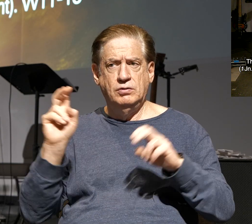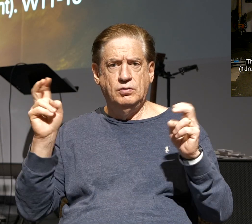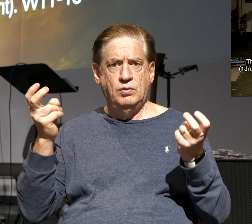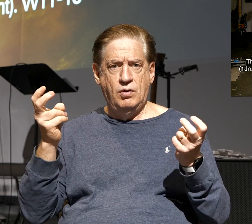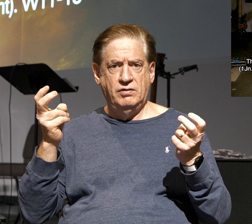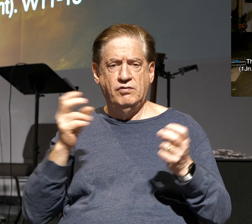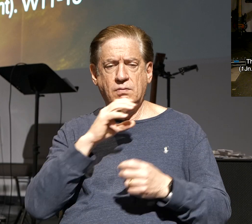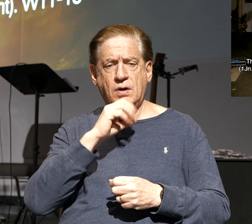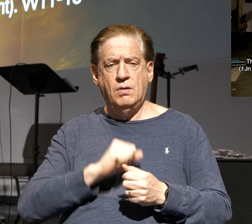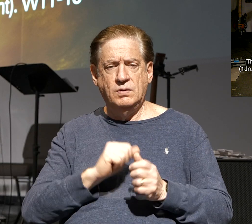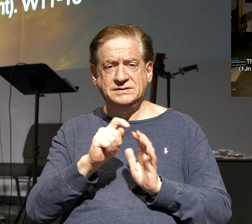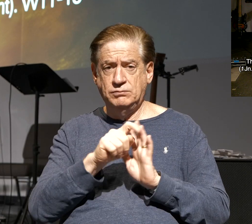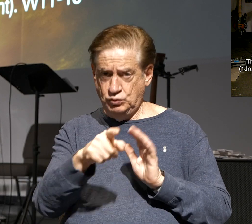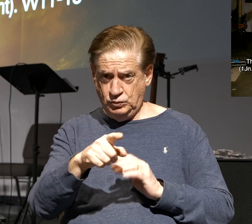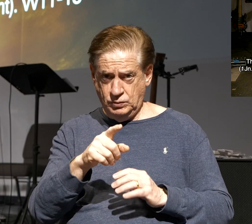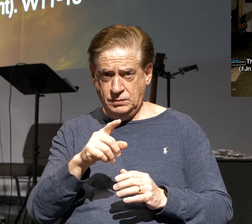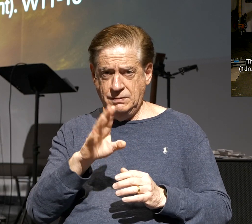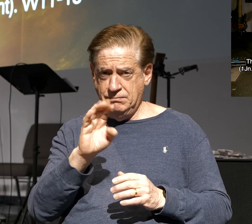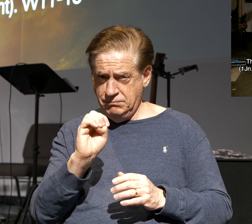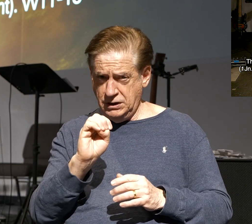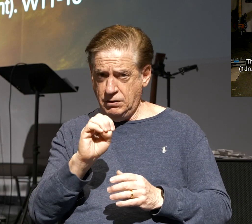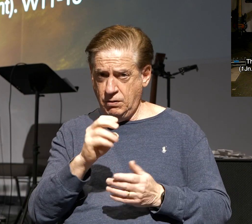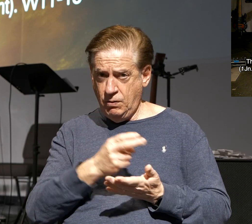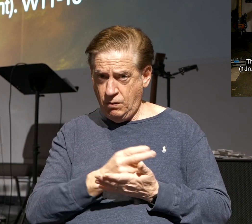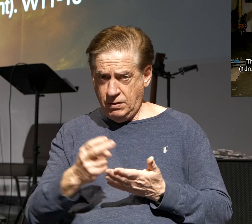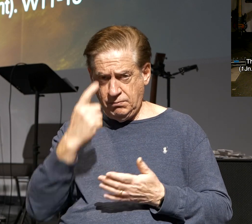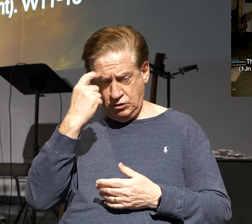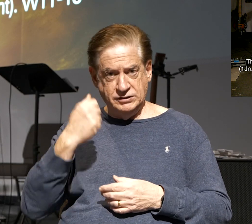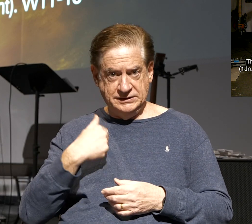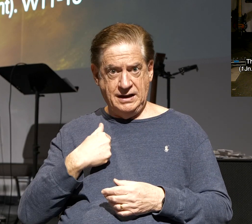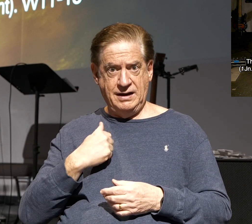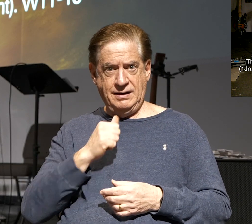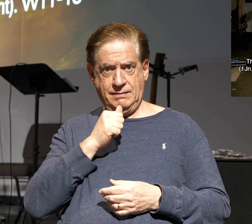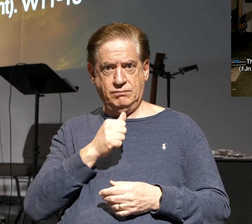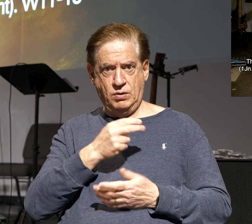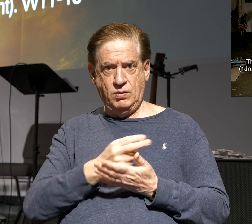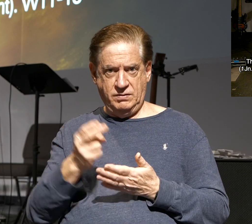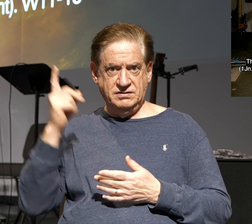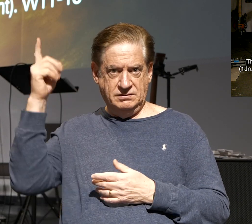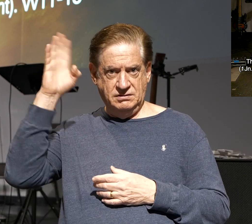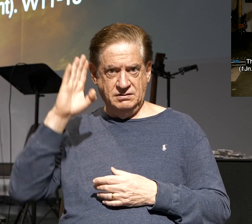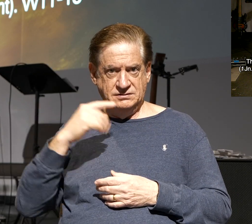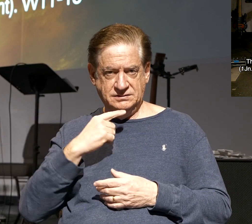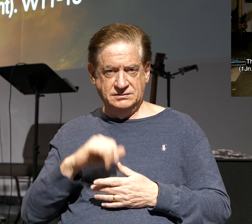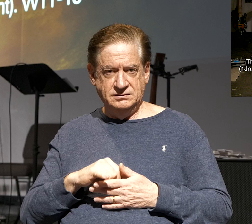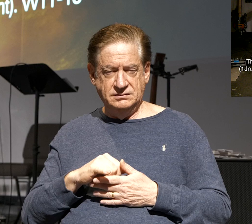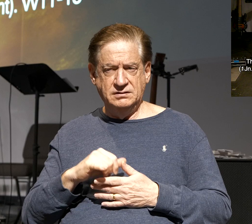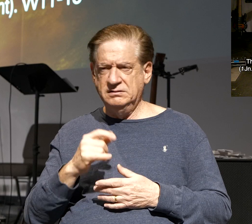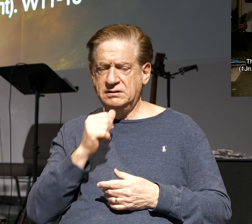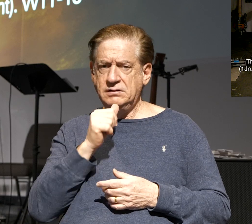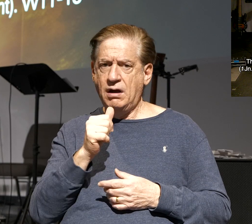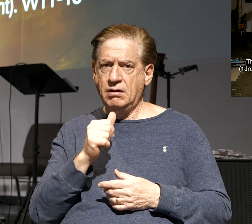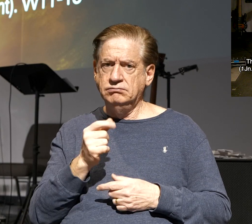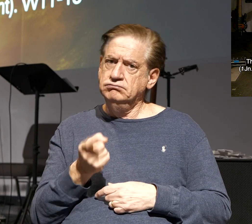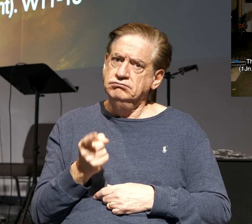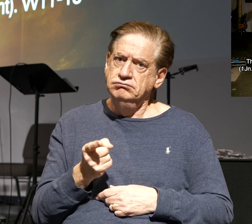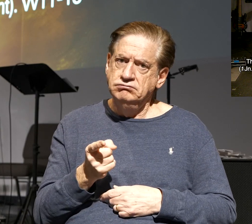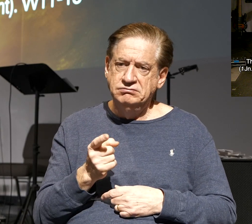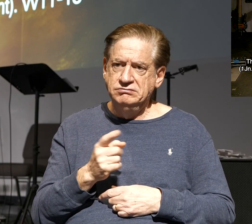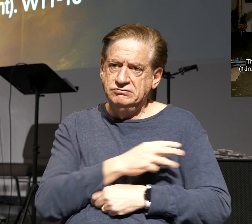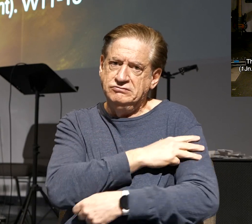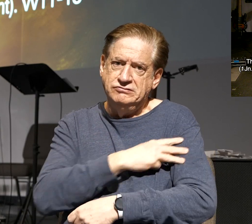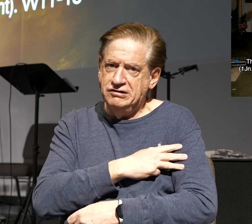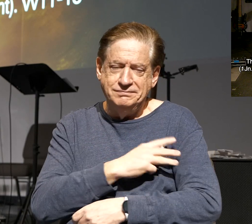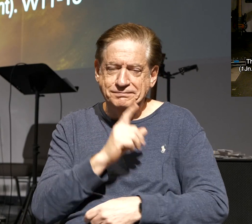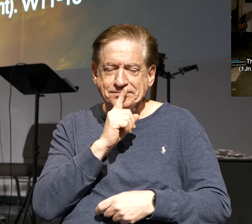where God says, be holy because I'm holy. Now, that's not the demands of a drill sergeant, a military drill sergeant. This is a